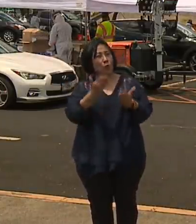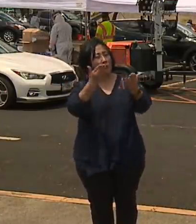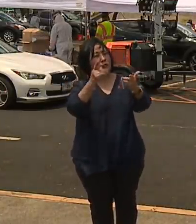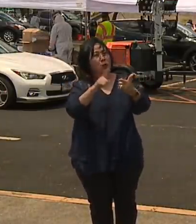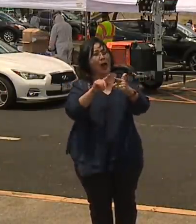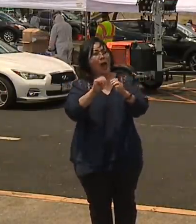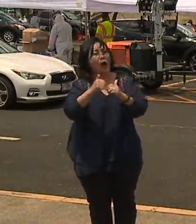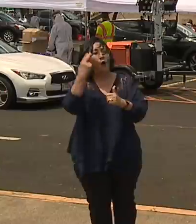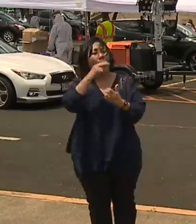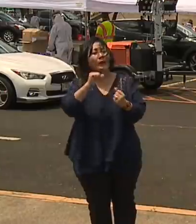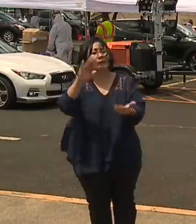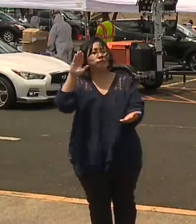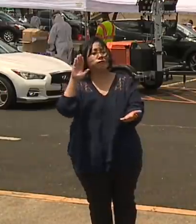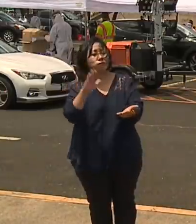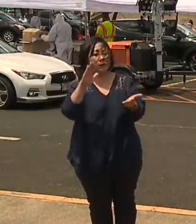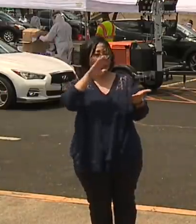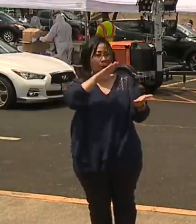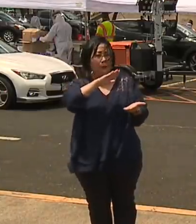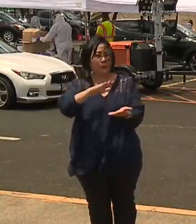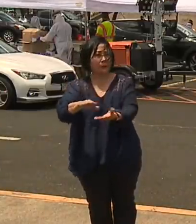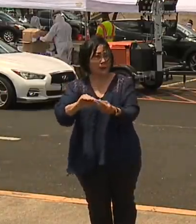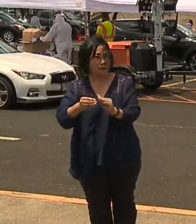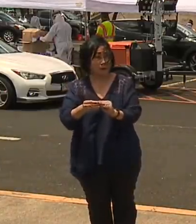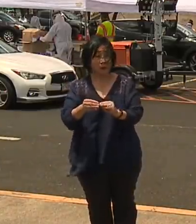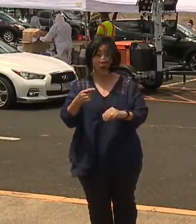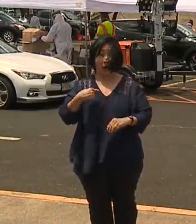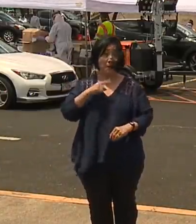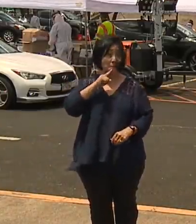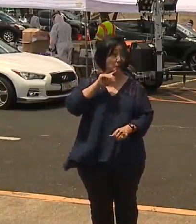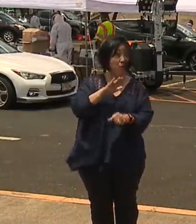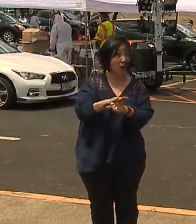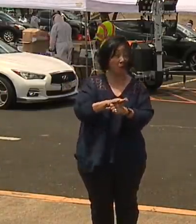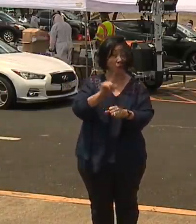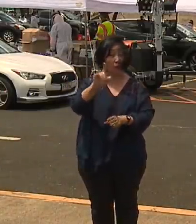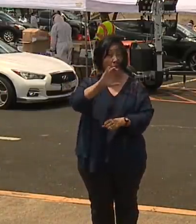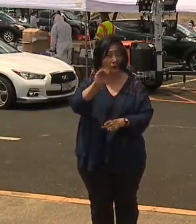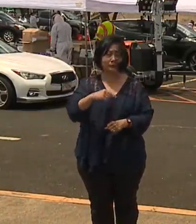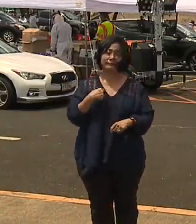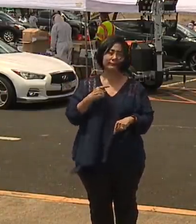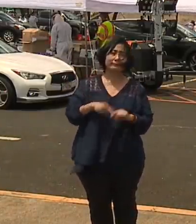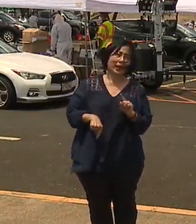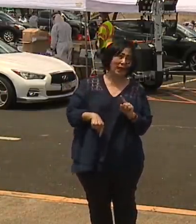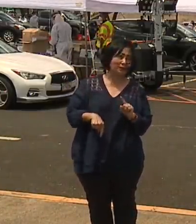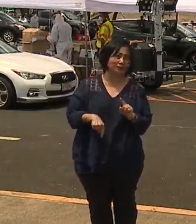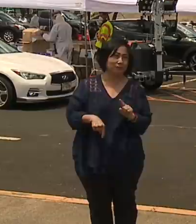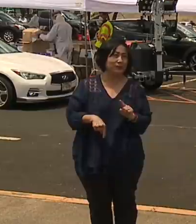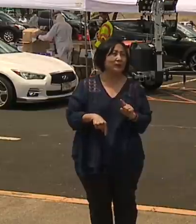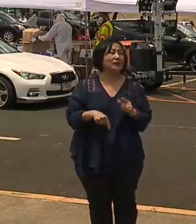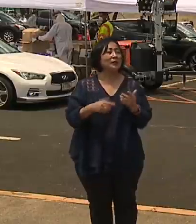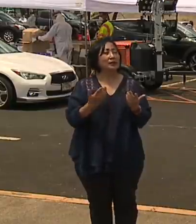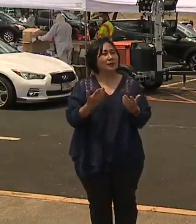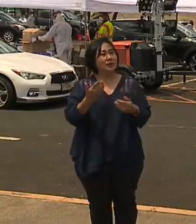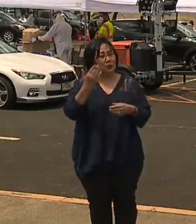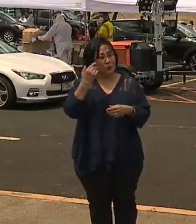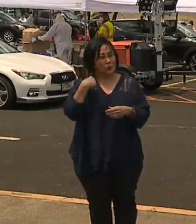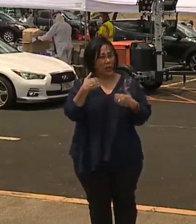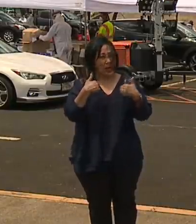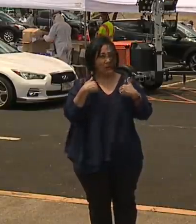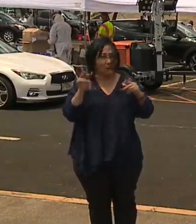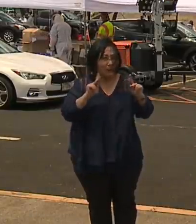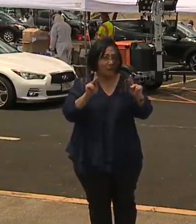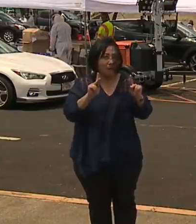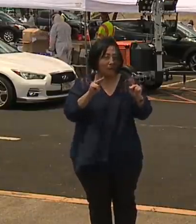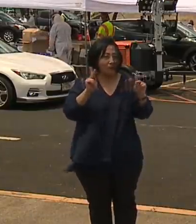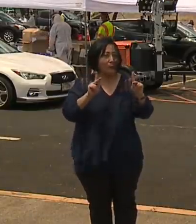to lower spread. So I can't guarantee anything 100 percent because, again, we've got humans